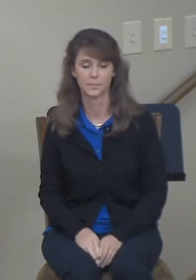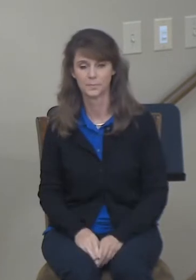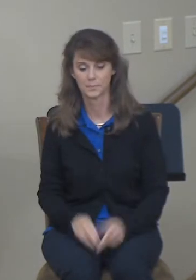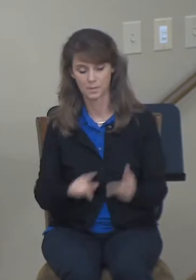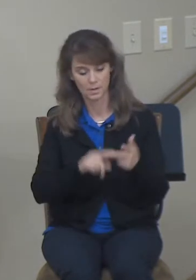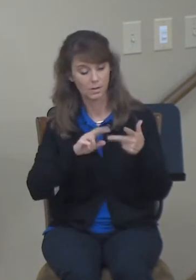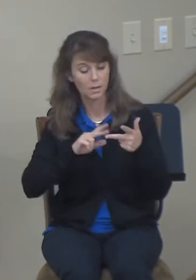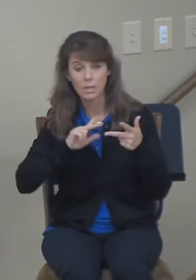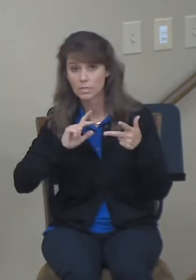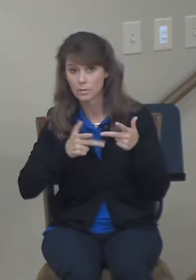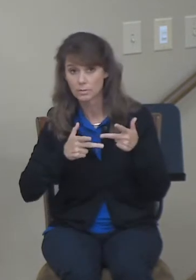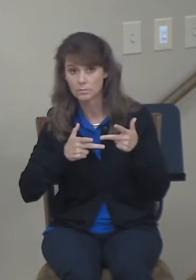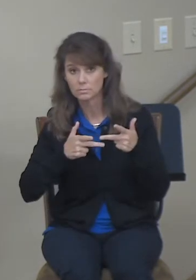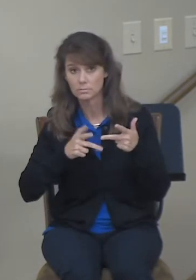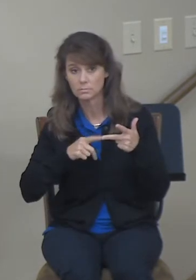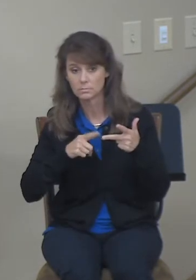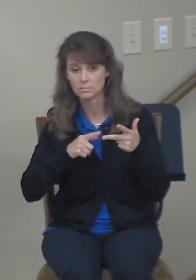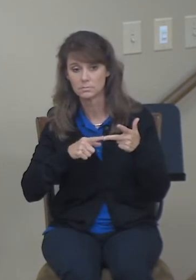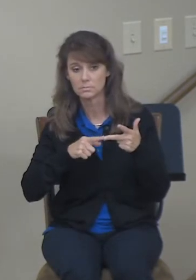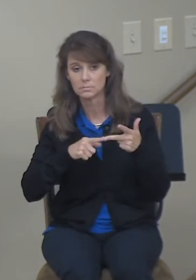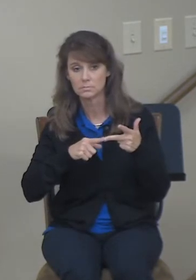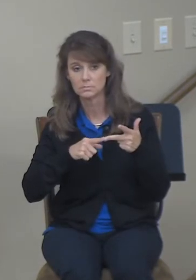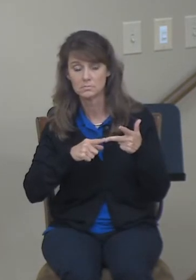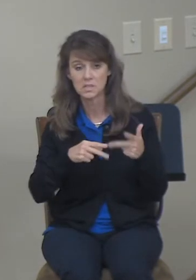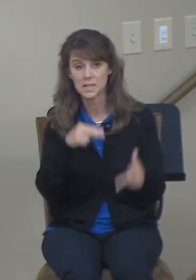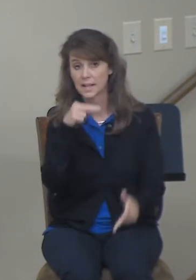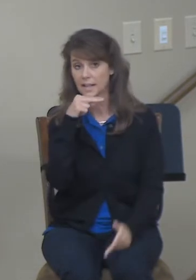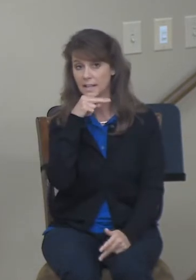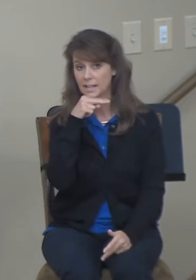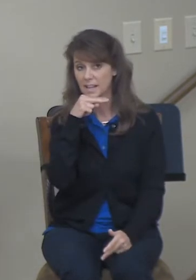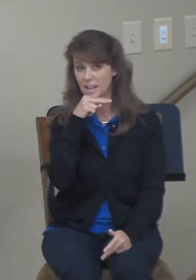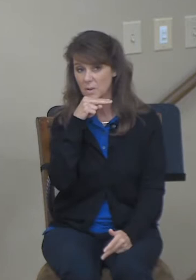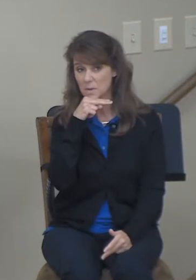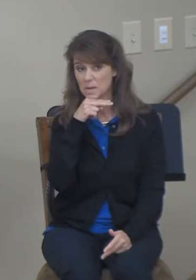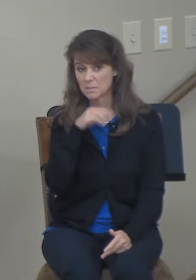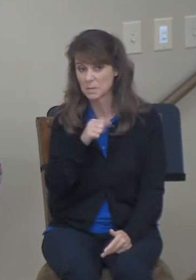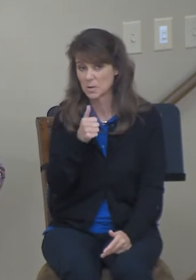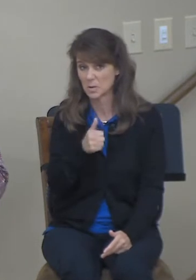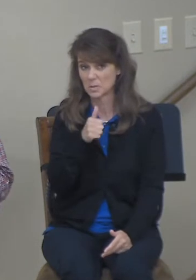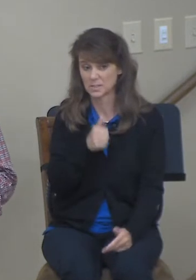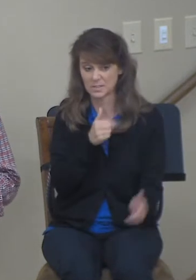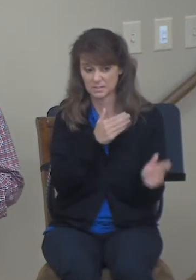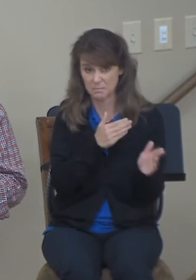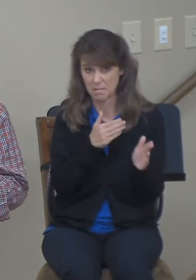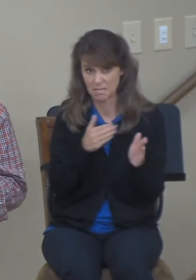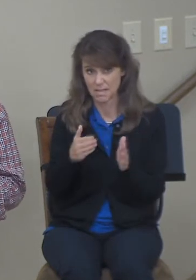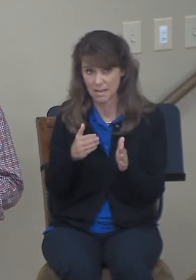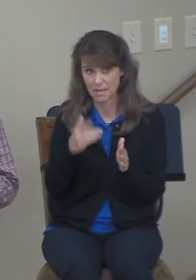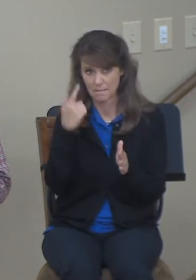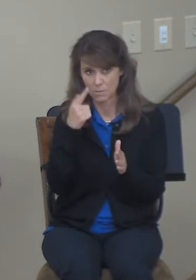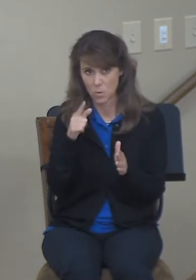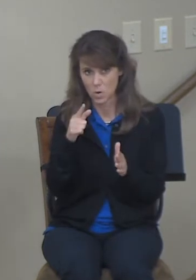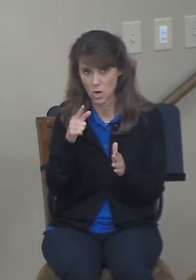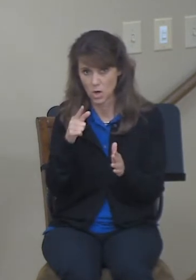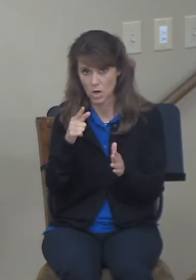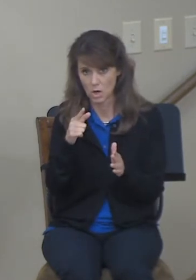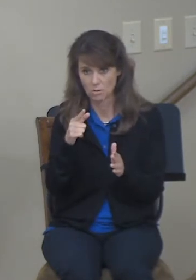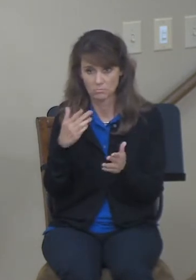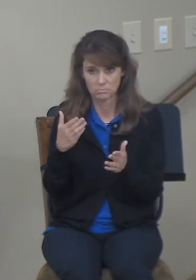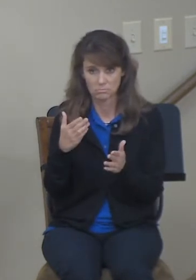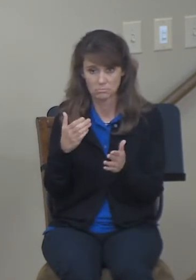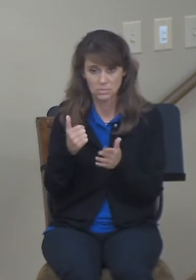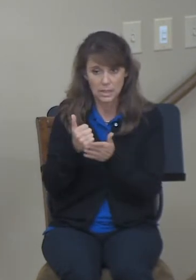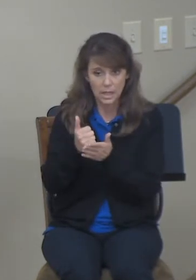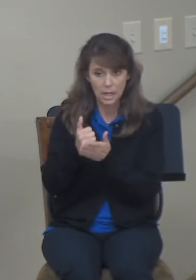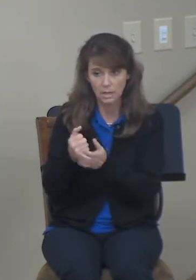is that Naomi was potentially trying to devise her own plan to secure the well-being of her